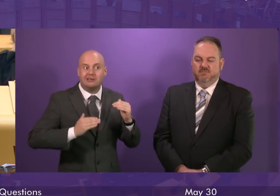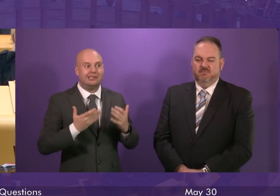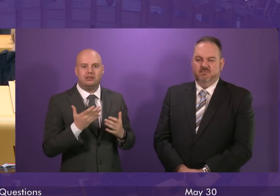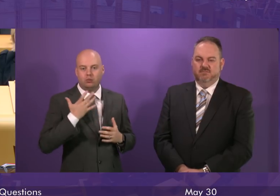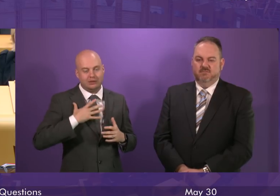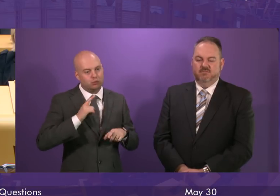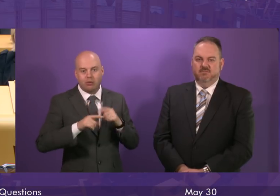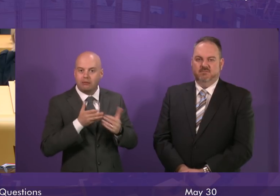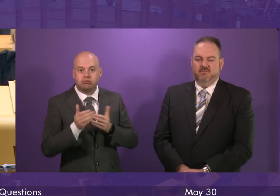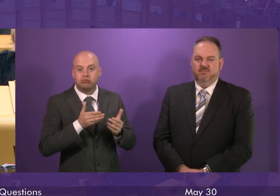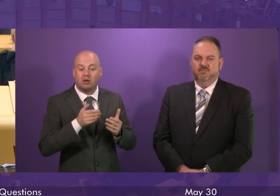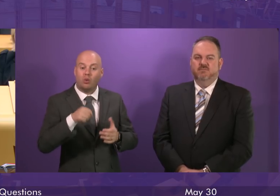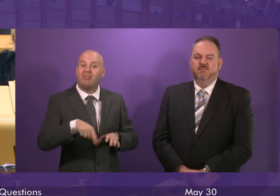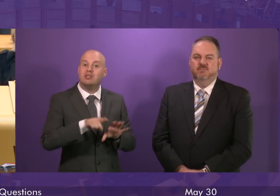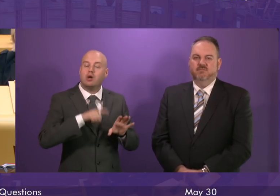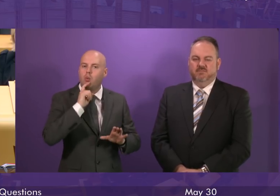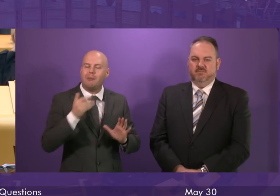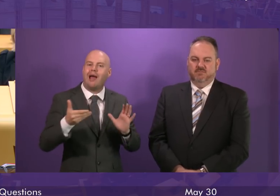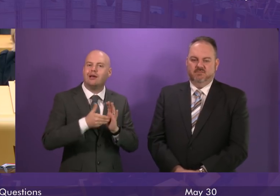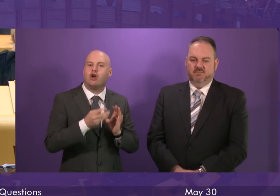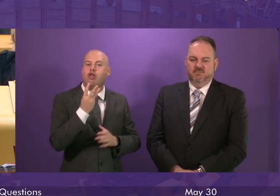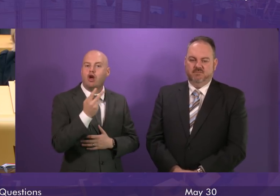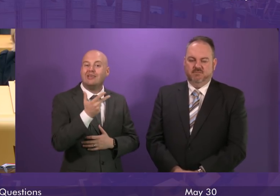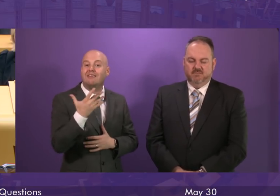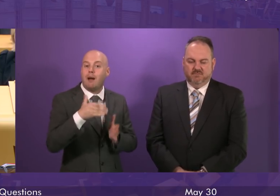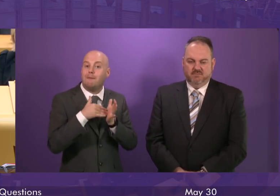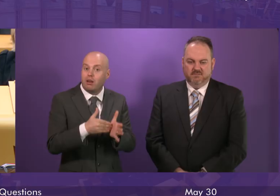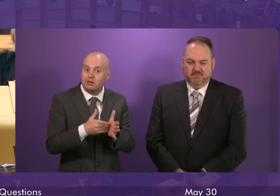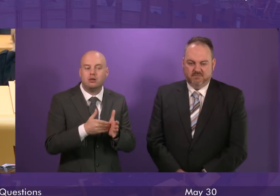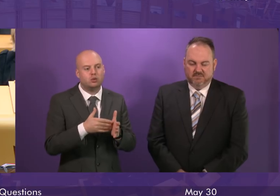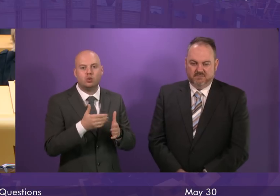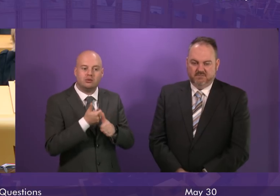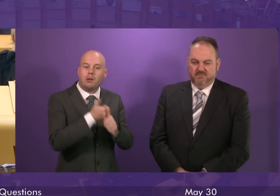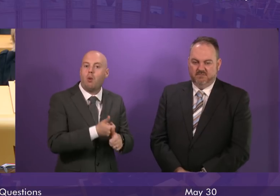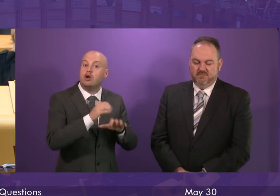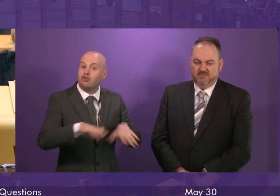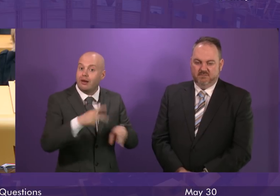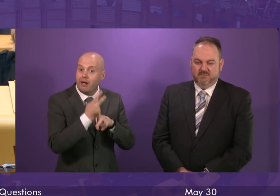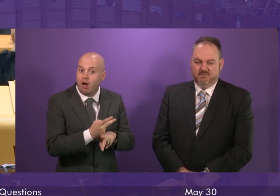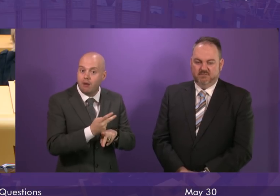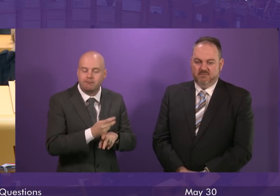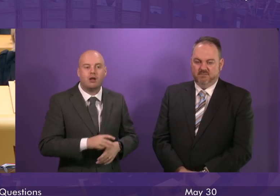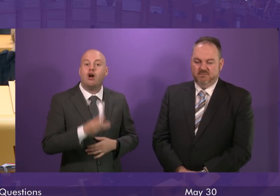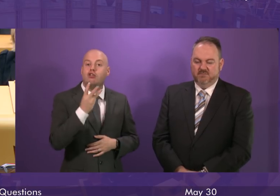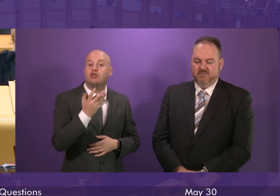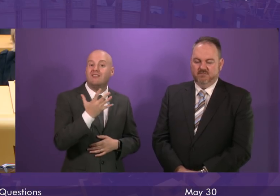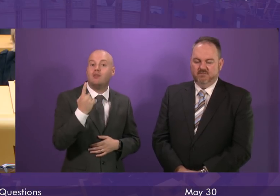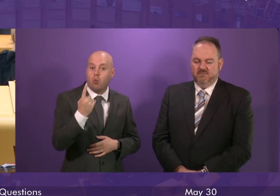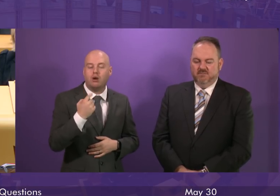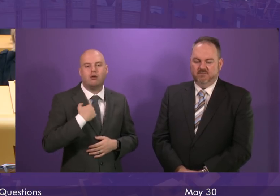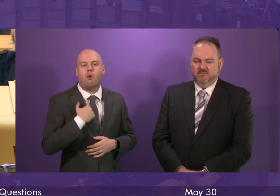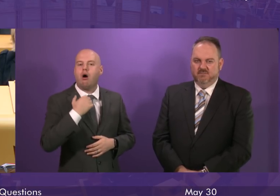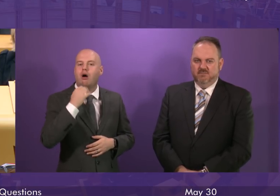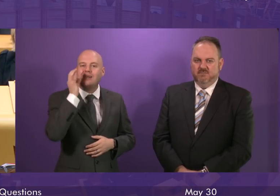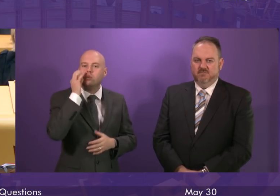£385 million to support our expansion of childcare, at least £351 million in our Council tax reduction scheme and around